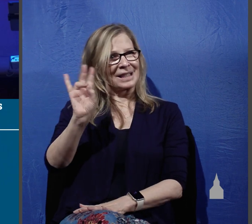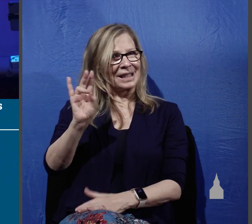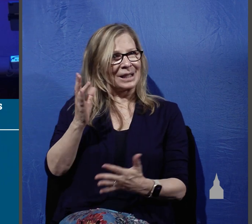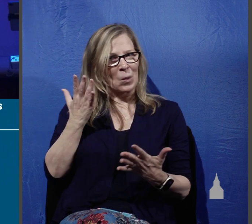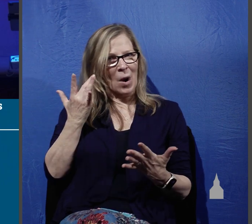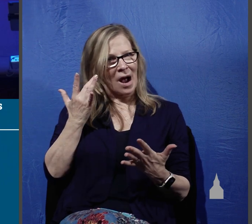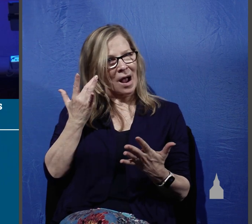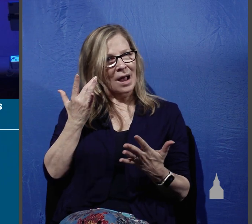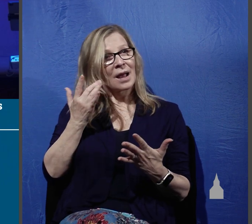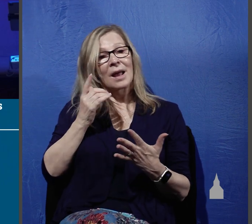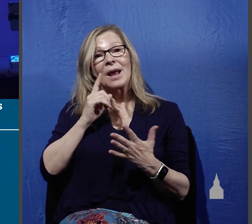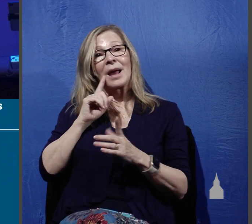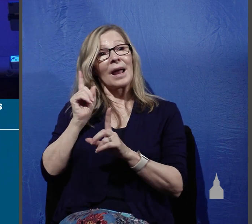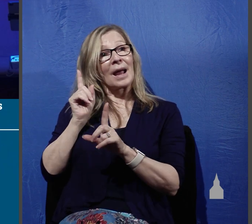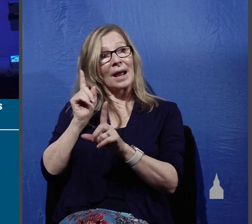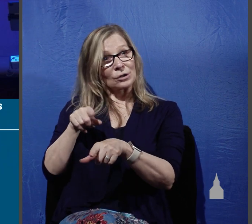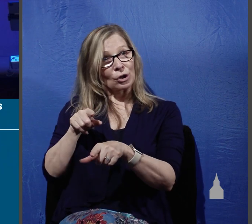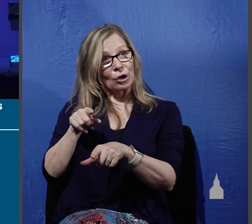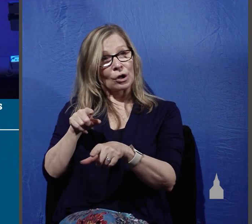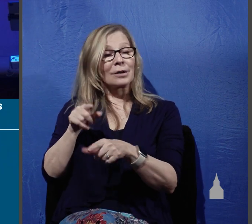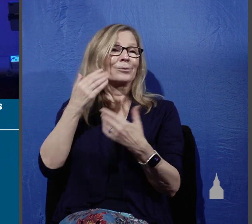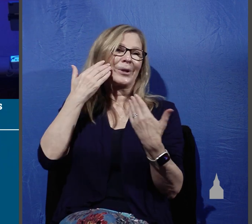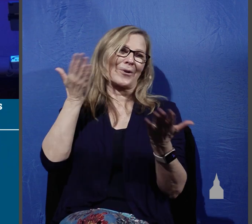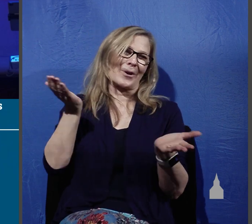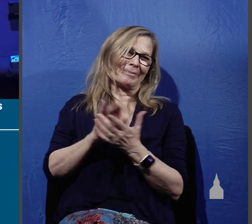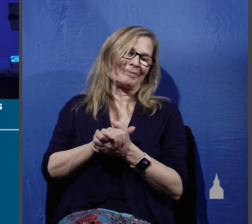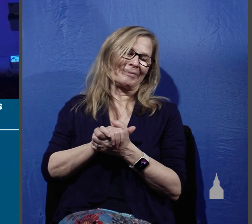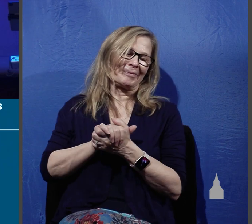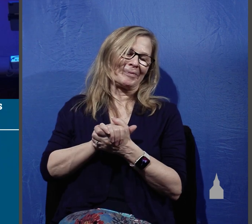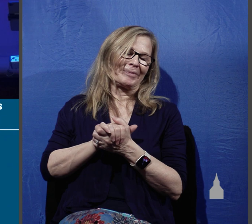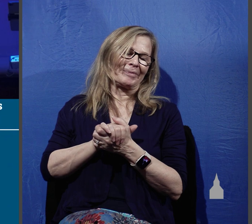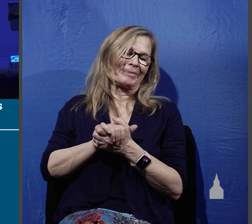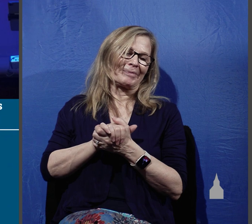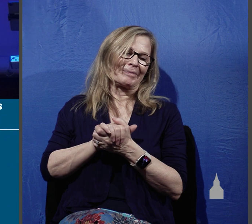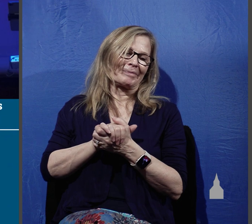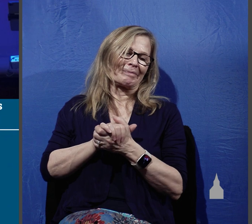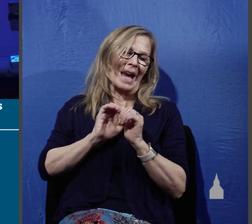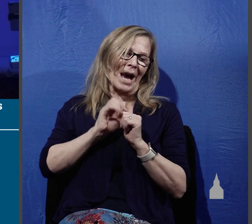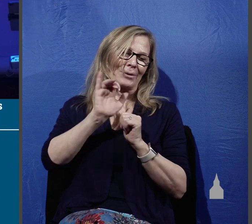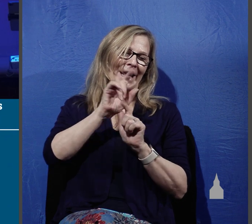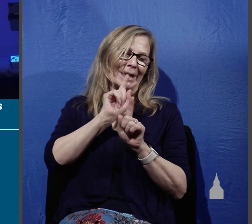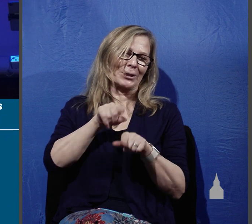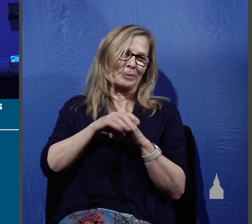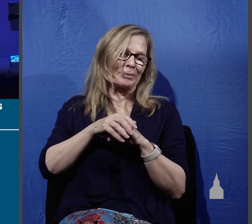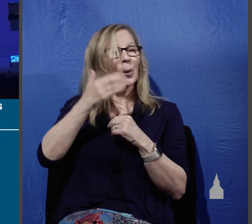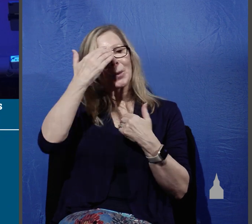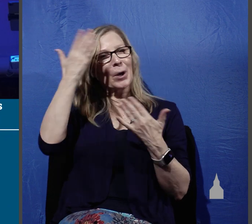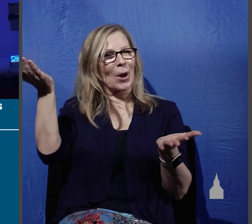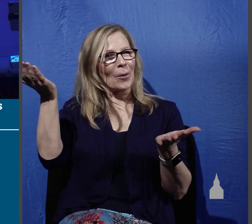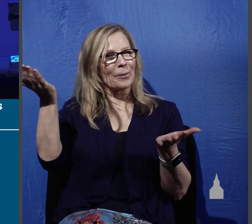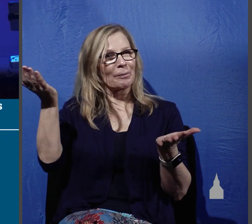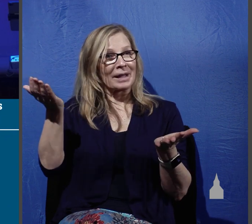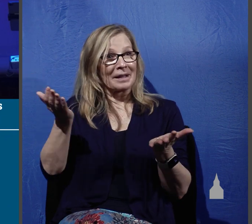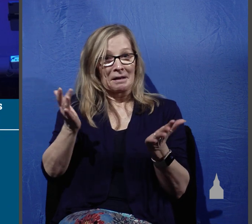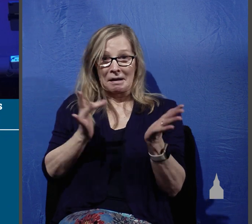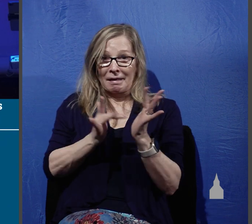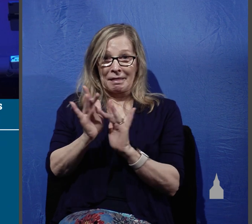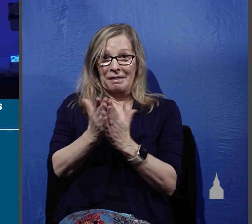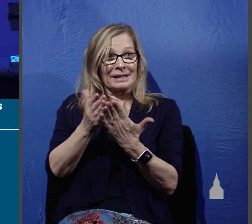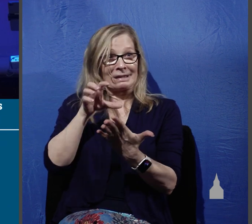The answer is, we don't know. How's that for you? We don't know because we have not been told. The text does not